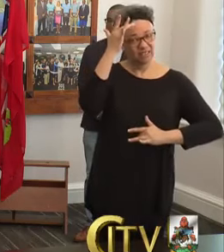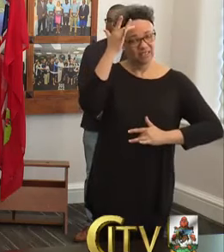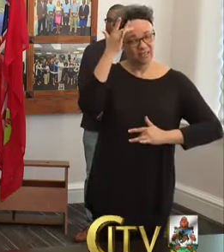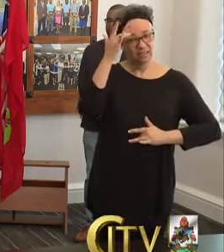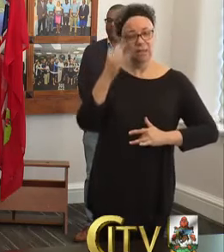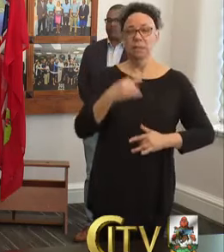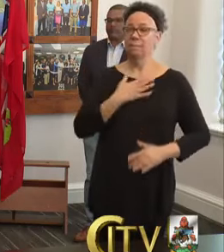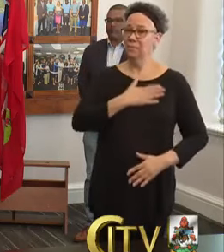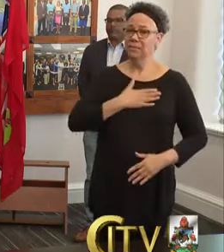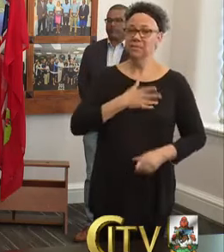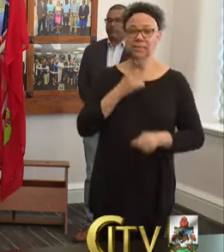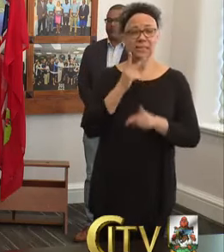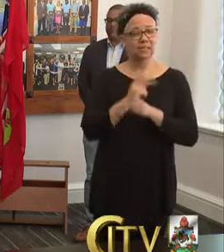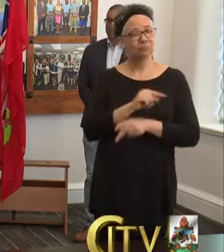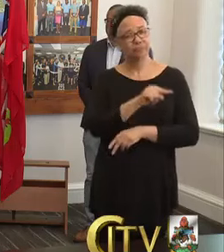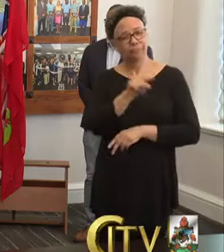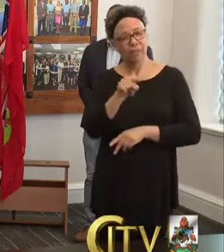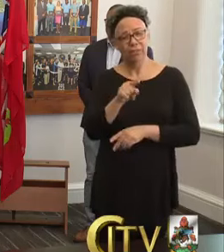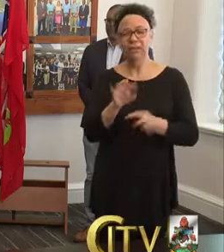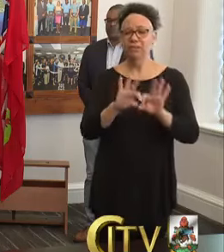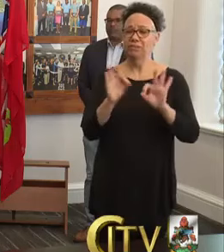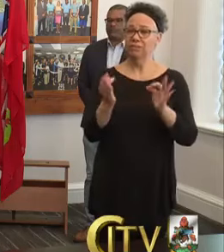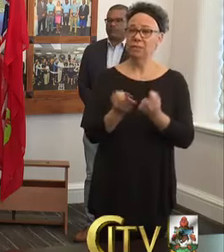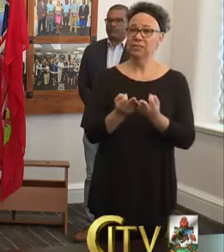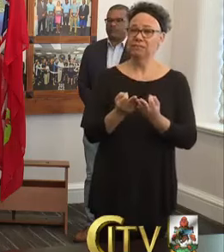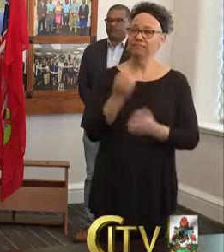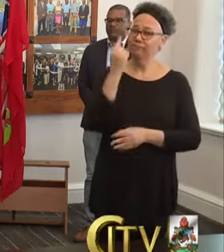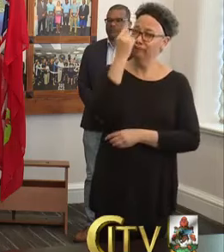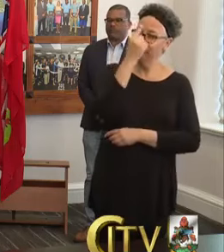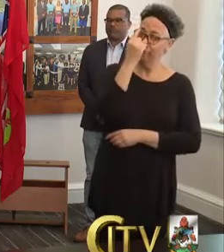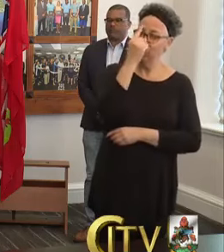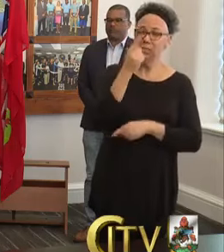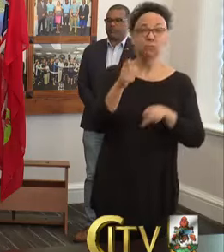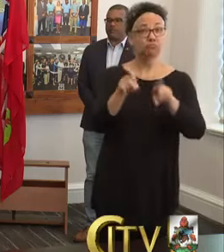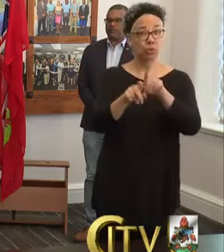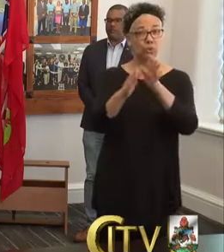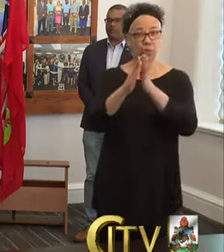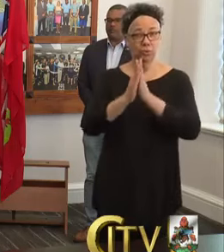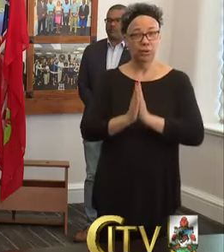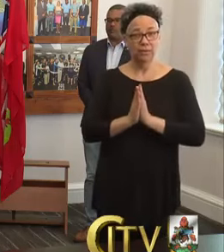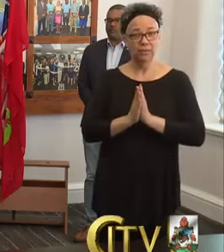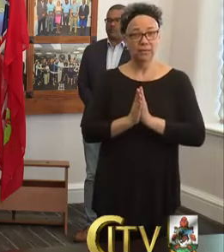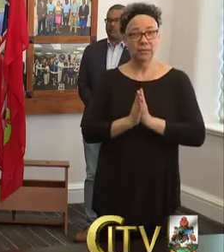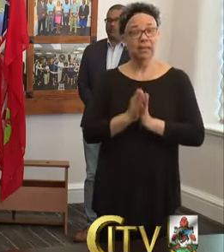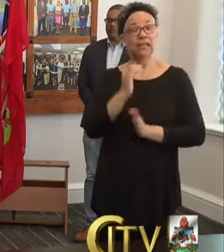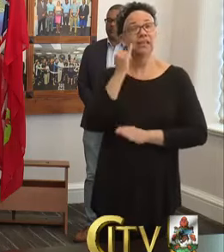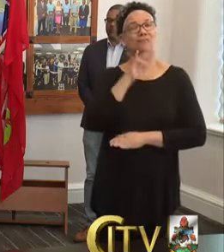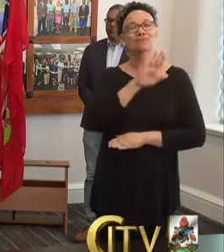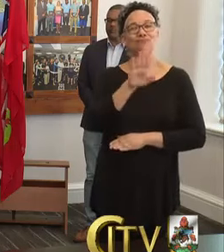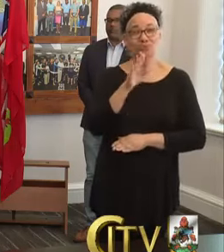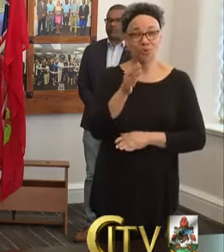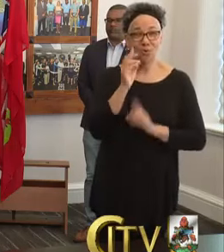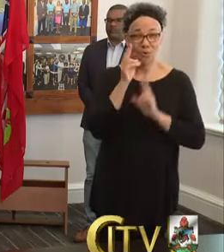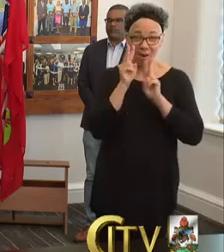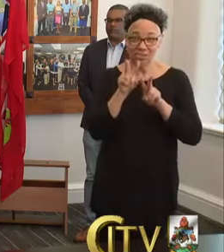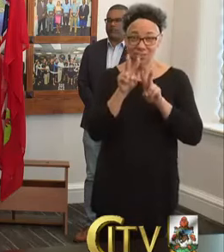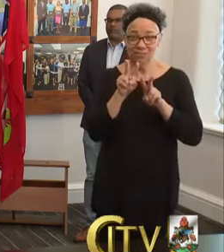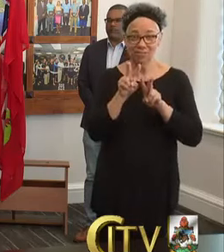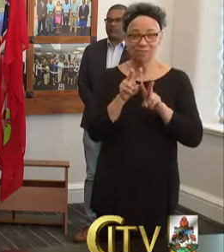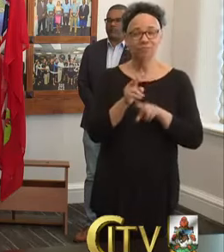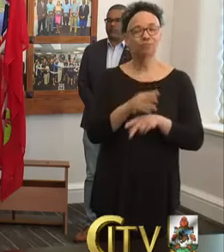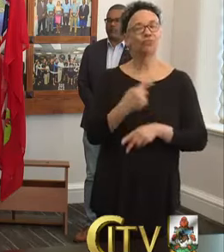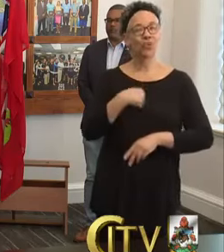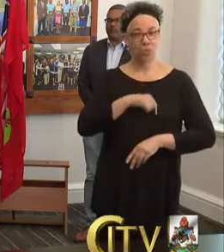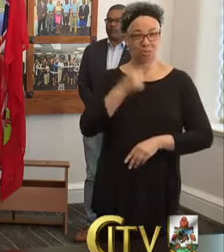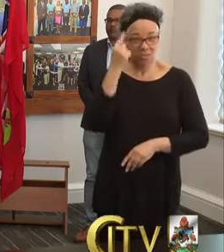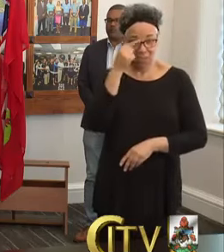and their families in our thoughts and our prayers. And I want to let them know if they've even been watching from their home that we are thinking about you. Thank you for making